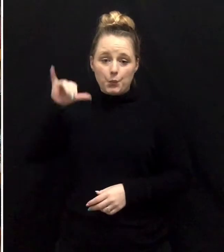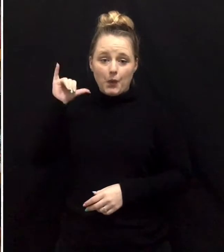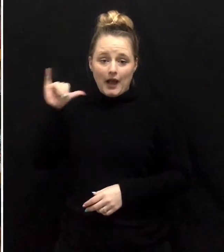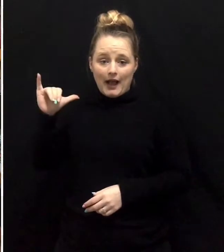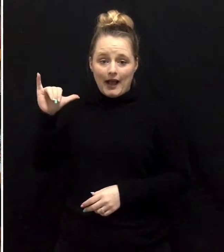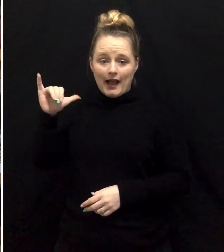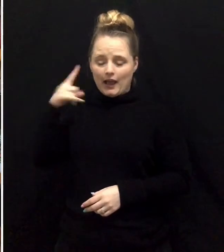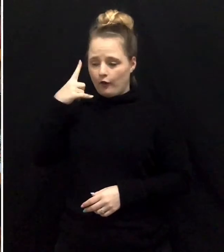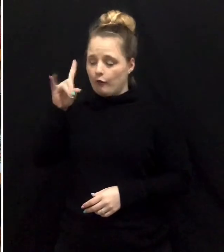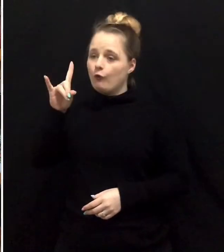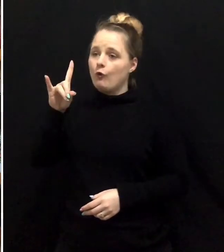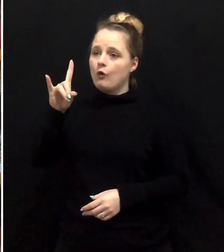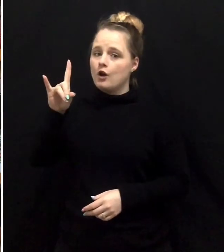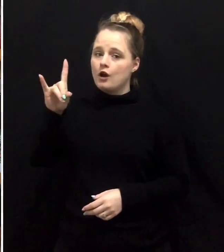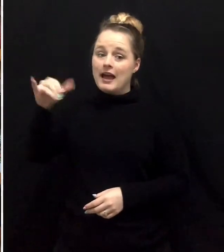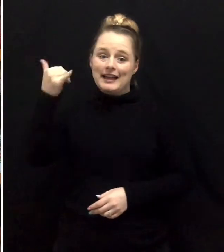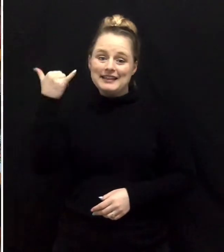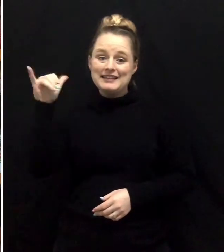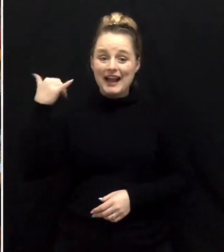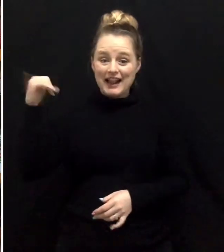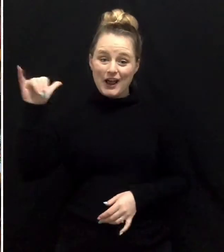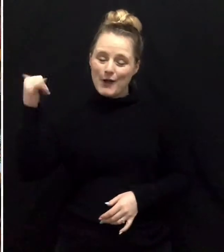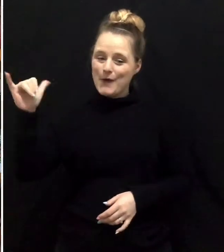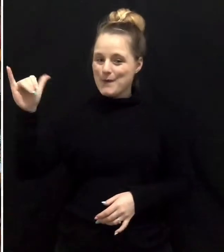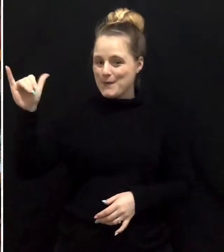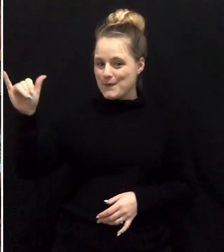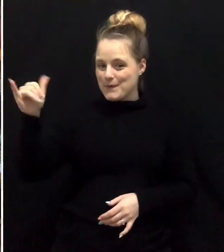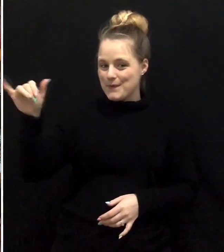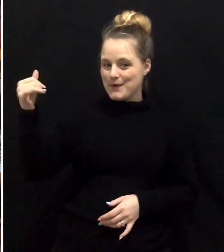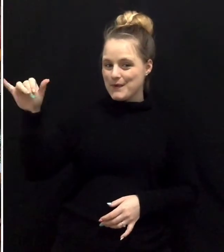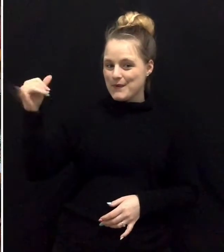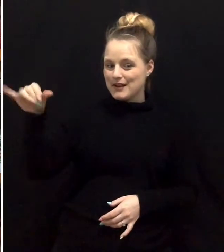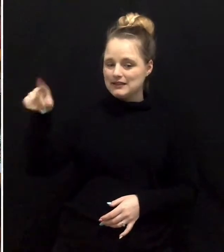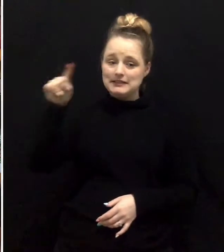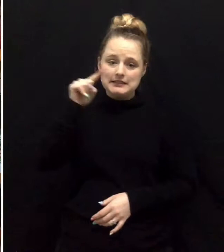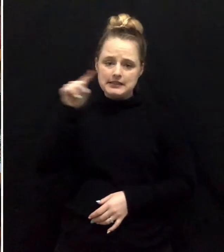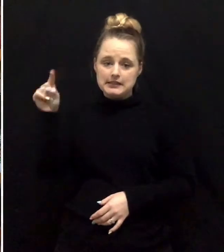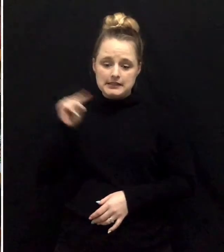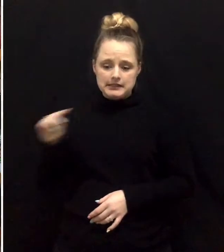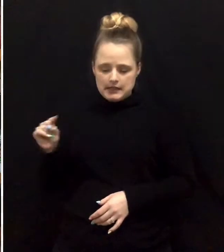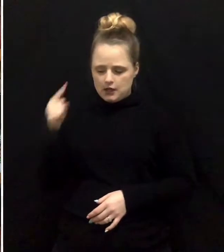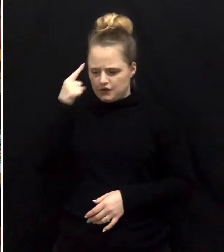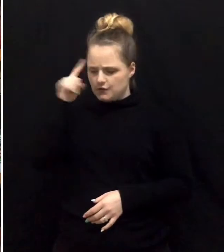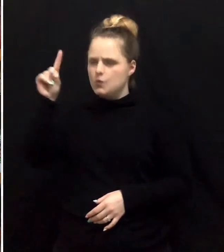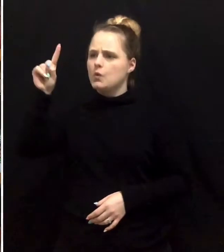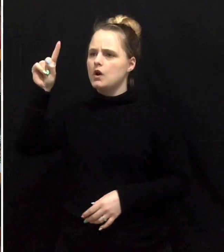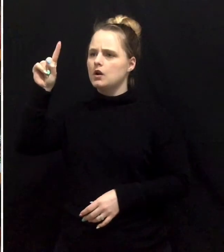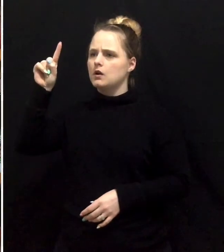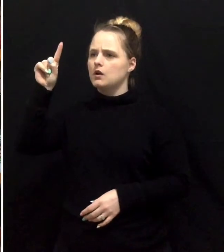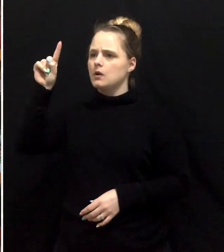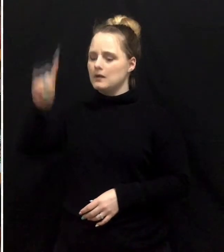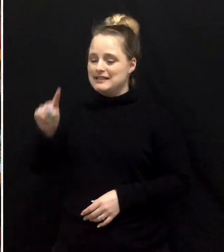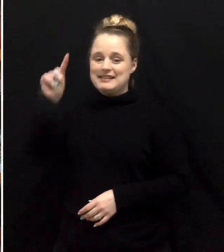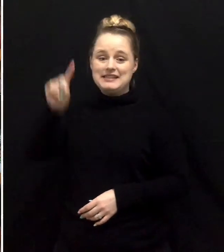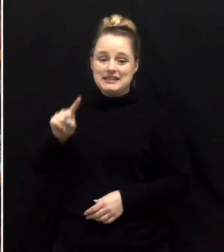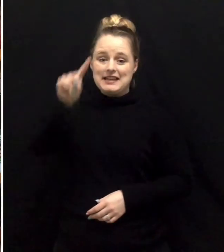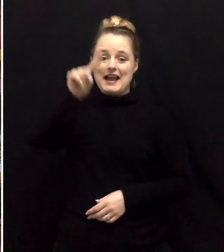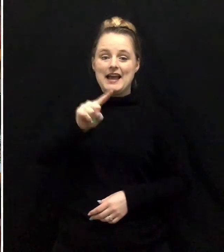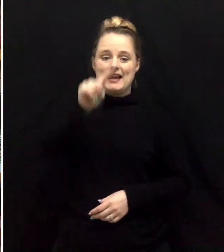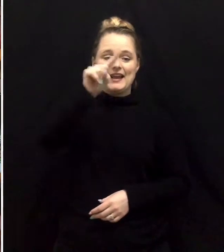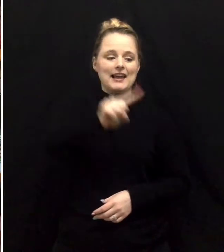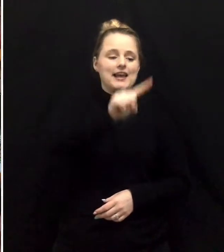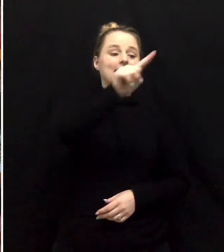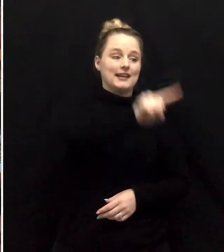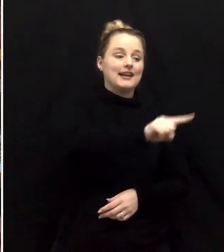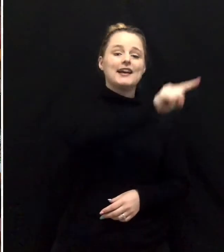Y is for yellow. Y is for